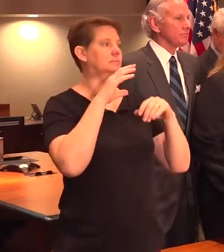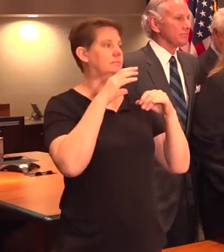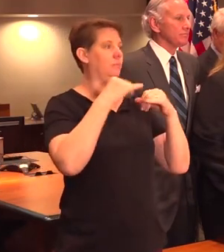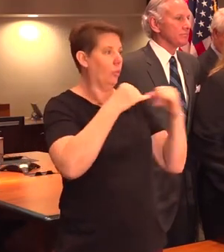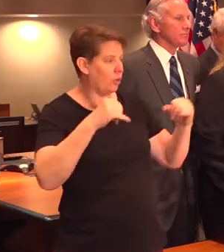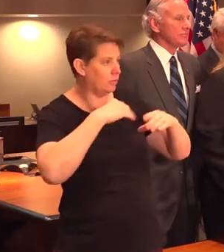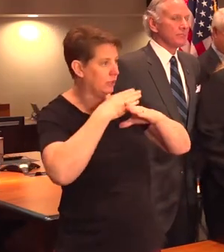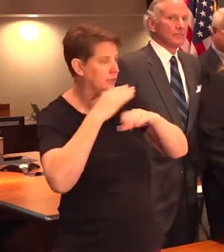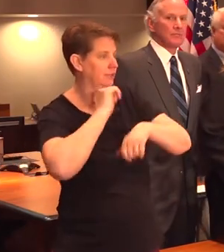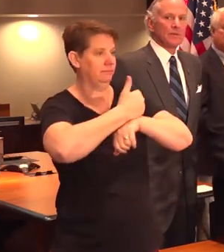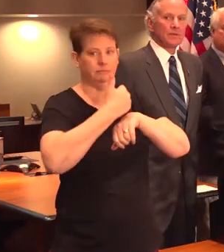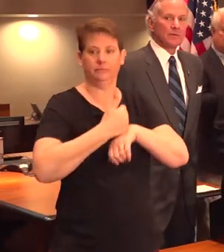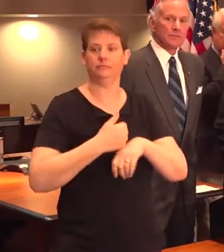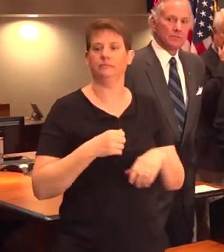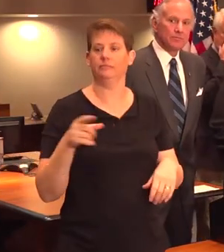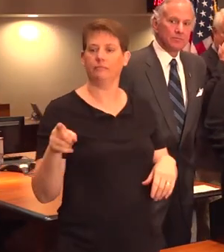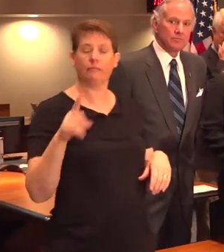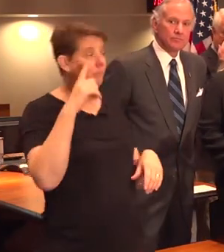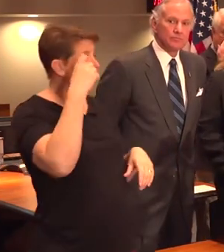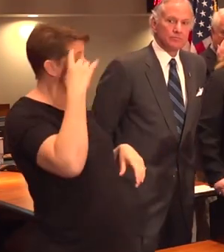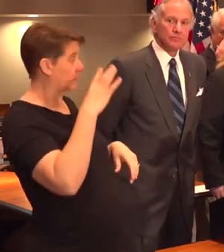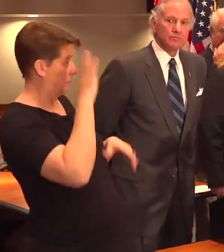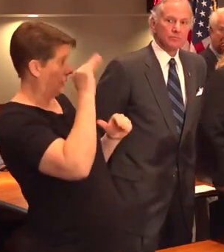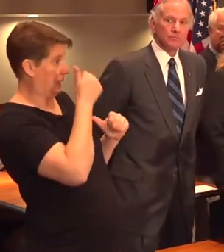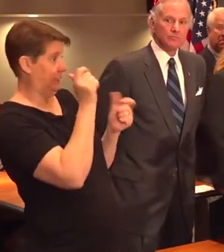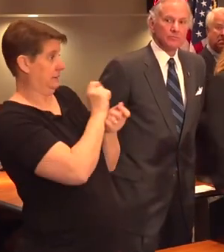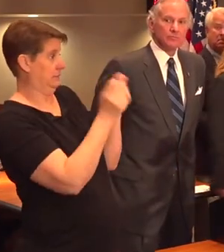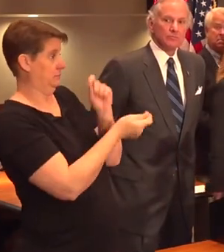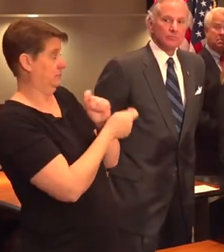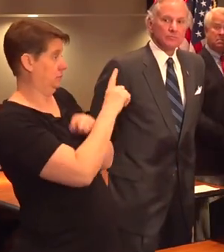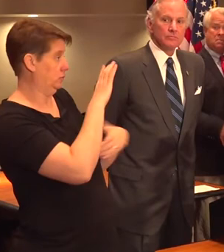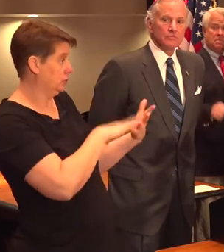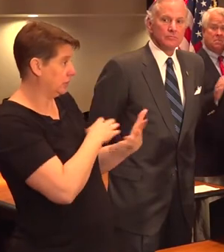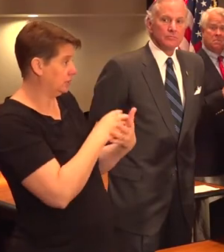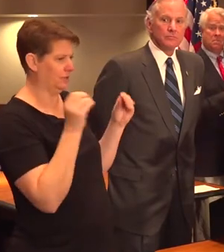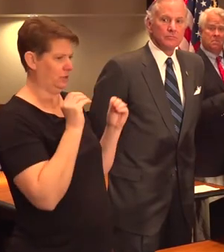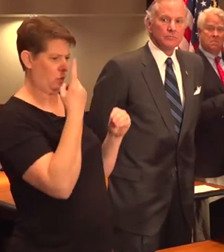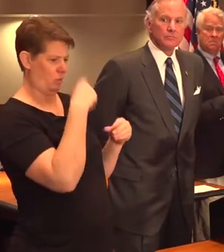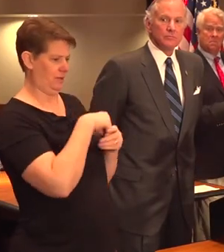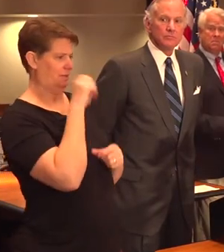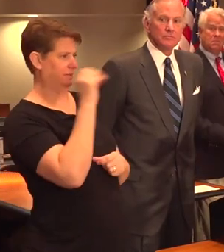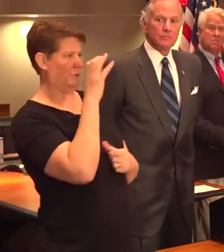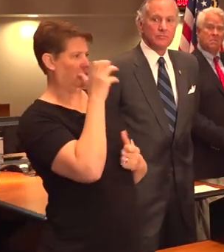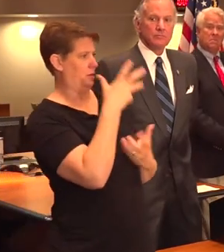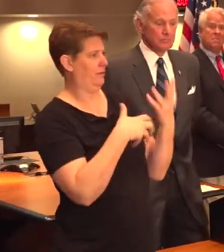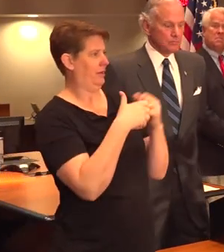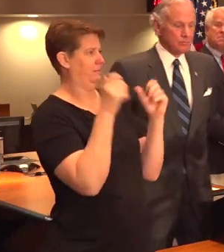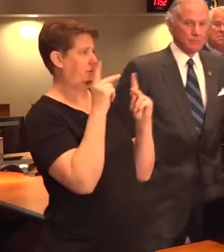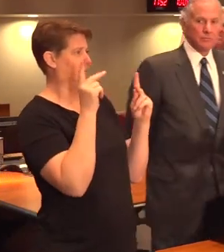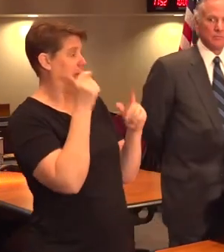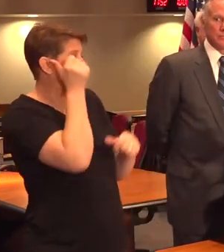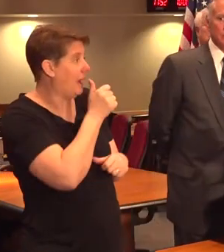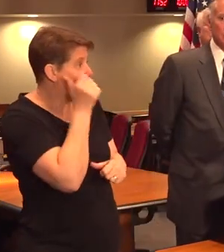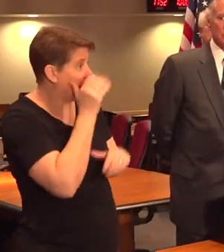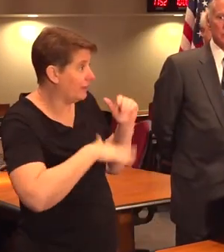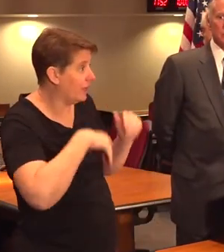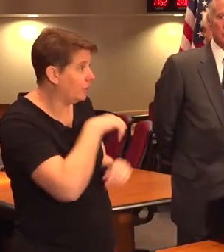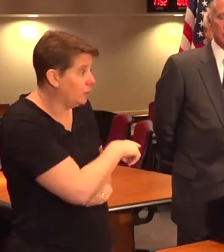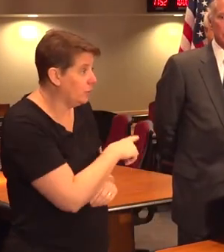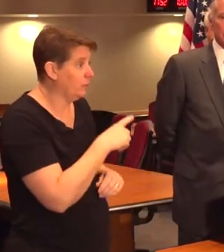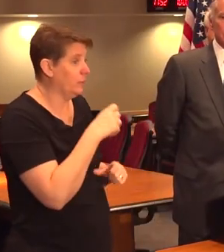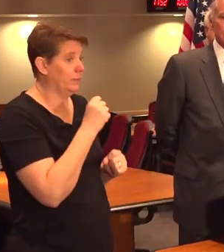put forth. Governor, do you expect any changes to your schedule? There's probably nobody in South Carolina who interfaces with people more on a daily basis than you do.